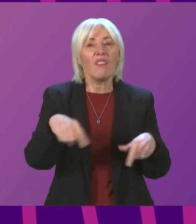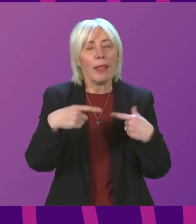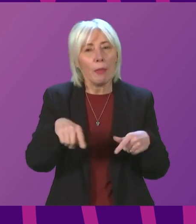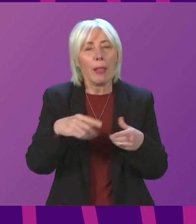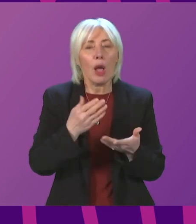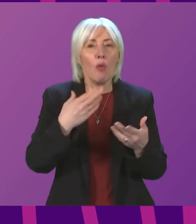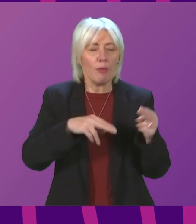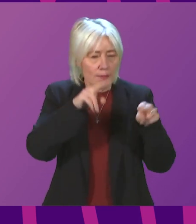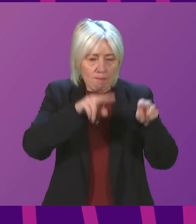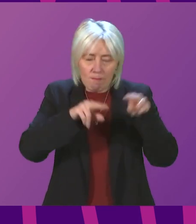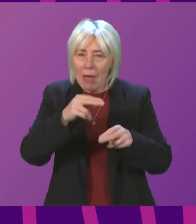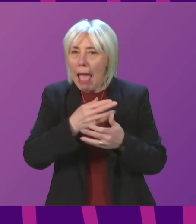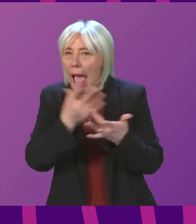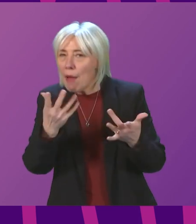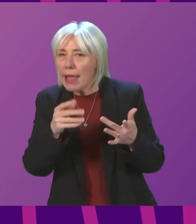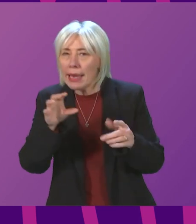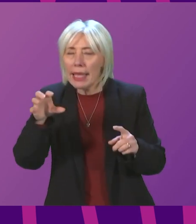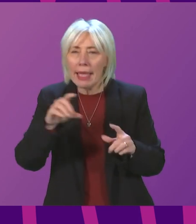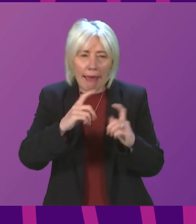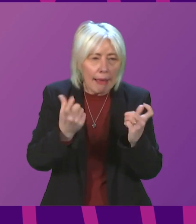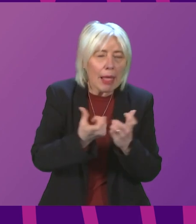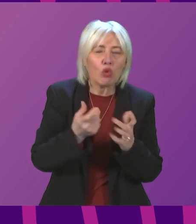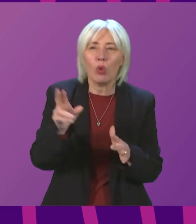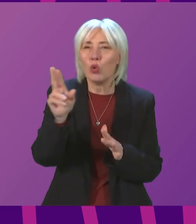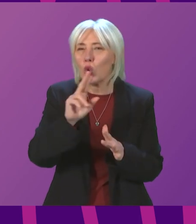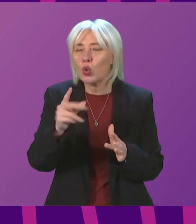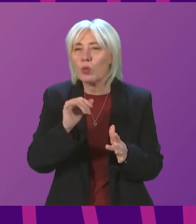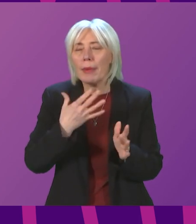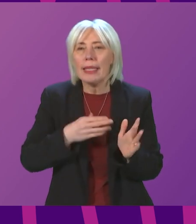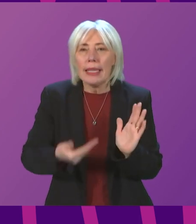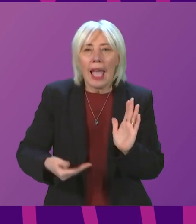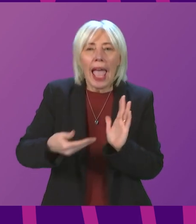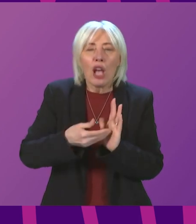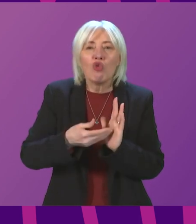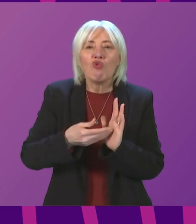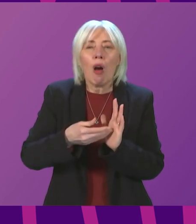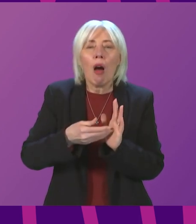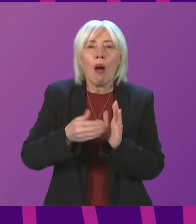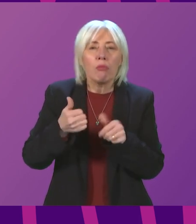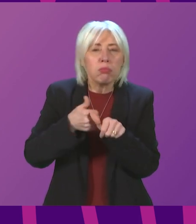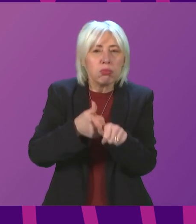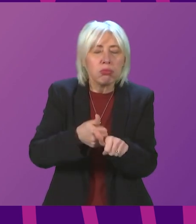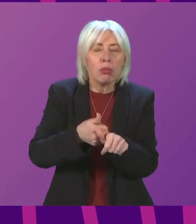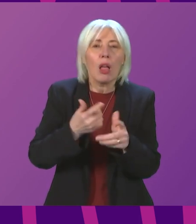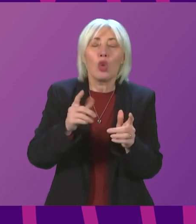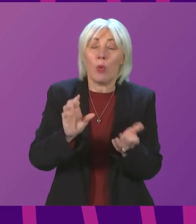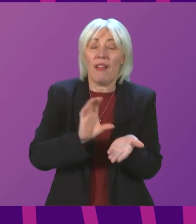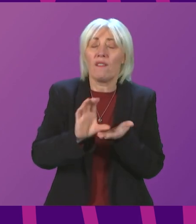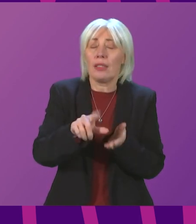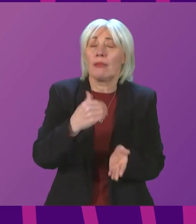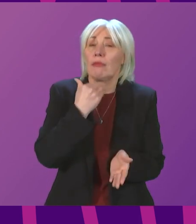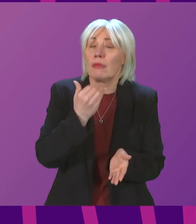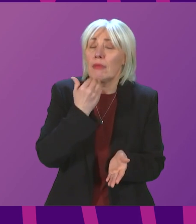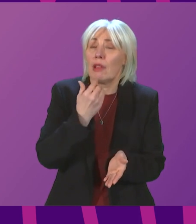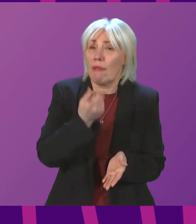the assessment of the number of spaces that may need some additional mitigation. This would be funding that is adequate for